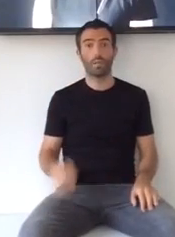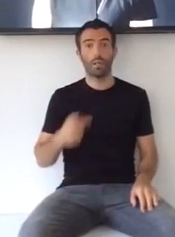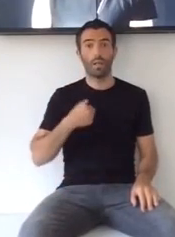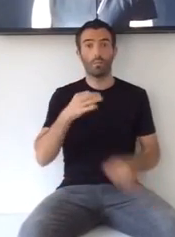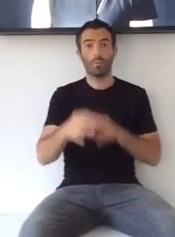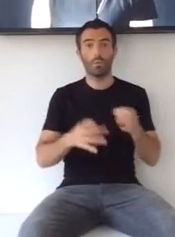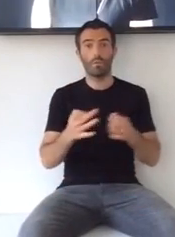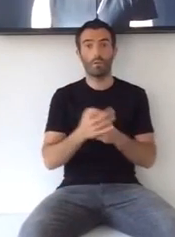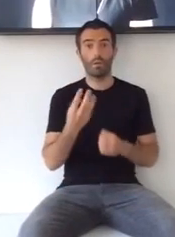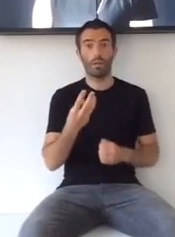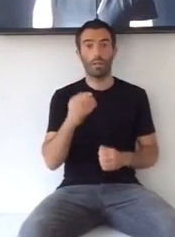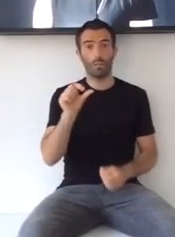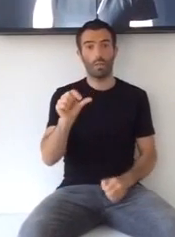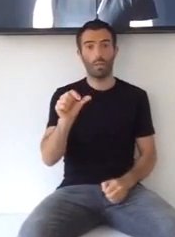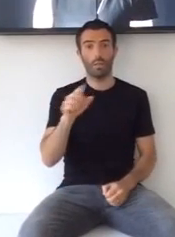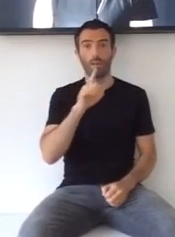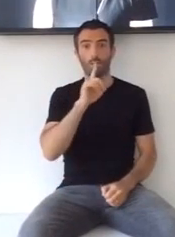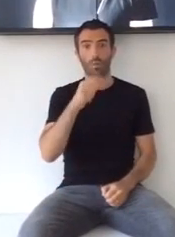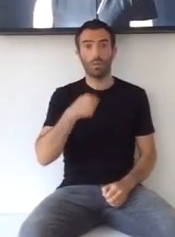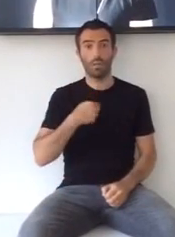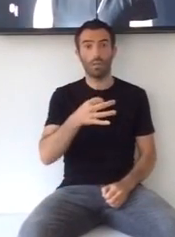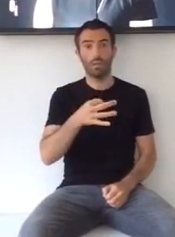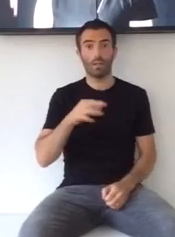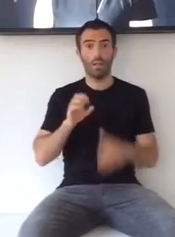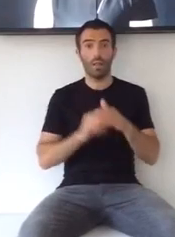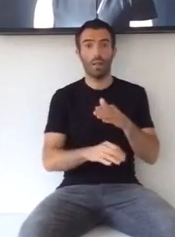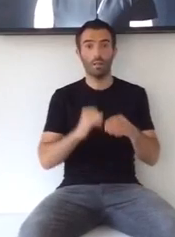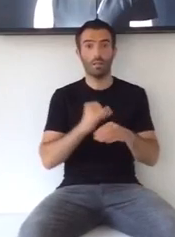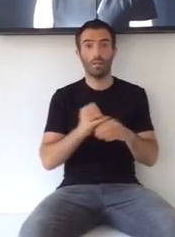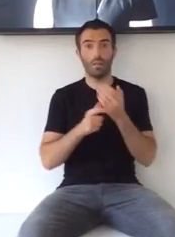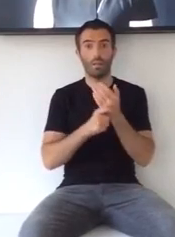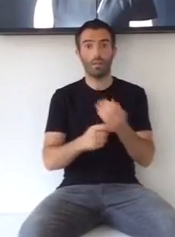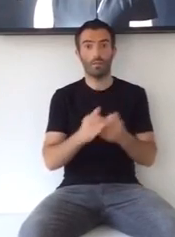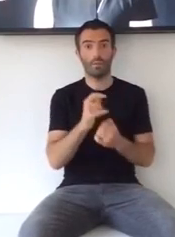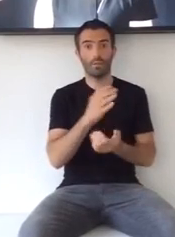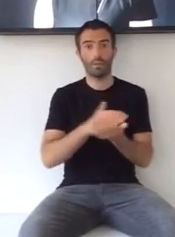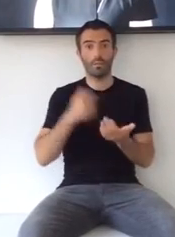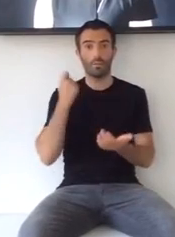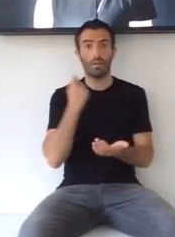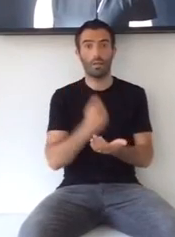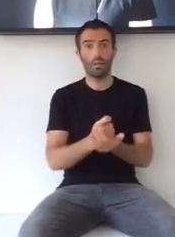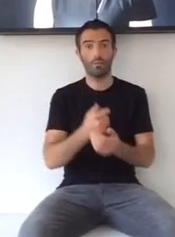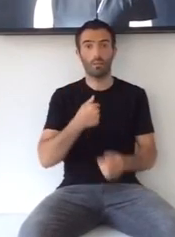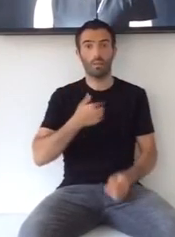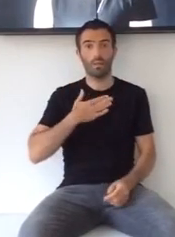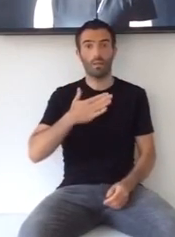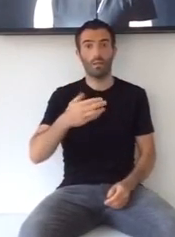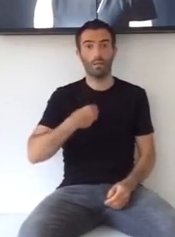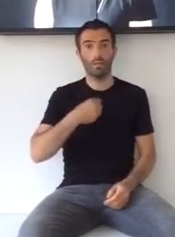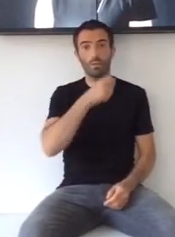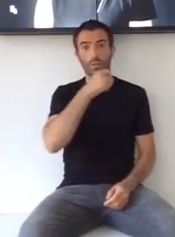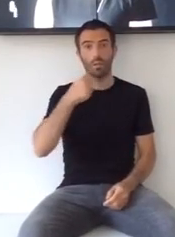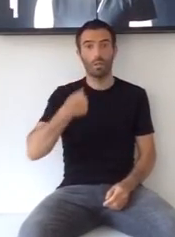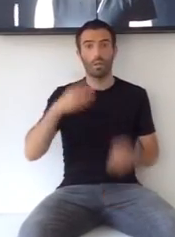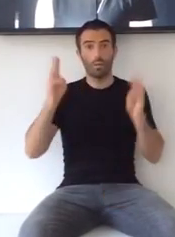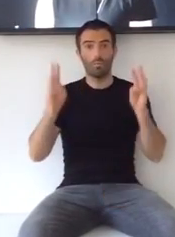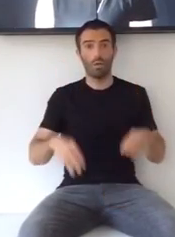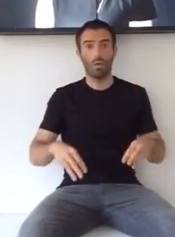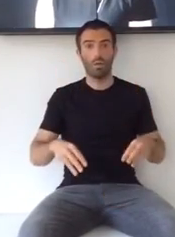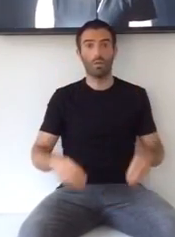I'm good for a little bit, but I get lost in the thick of it Sometimes I hate to say that I'm wrong,